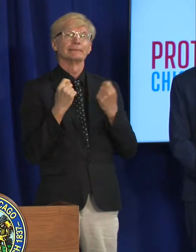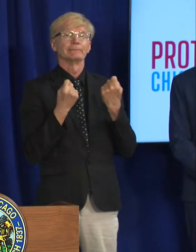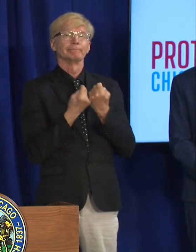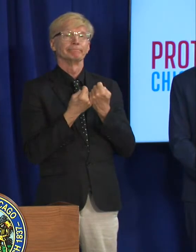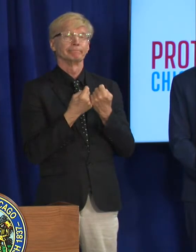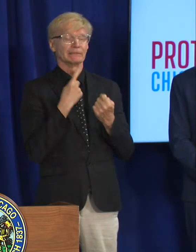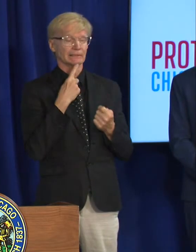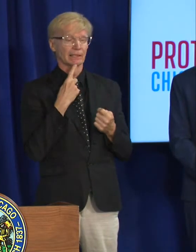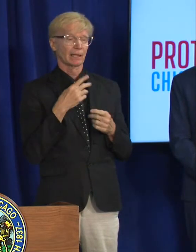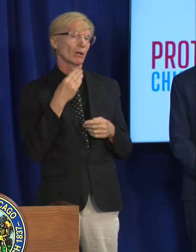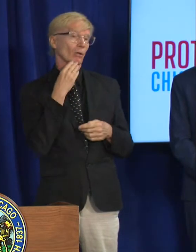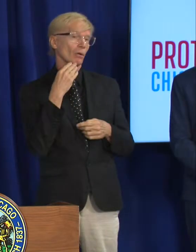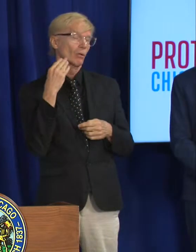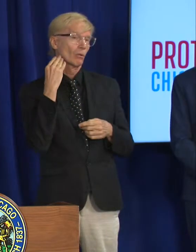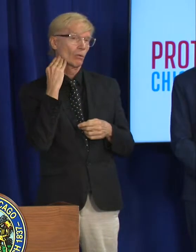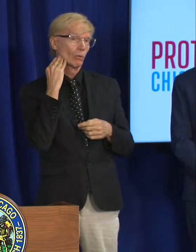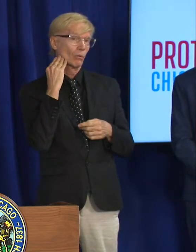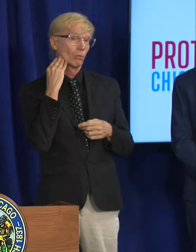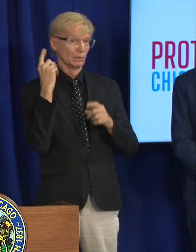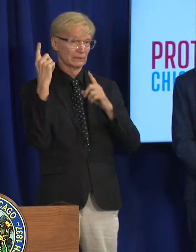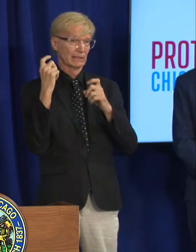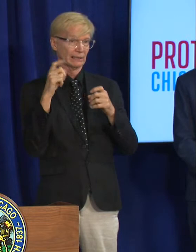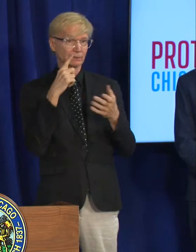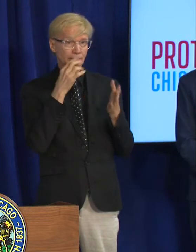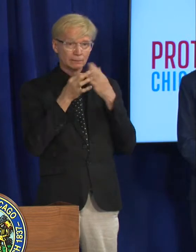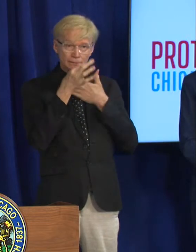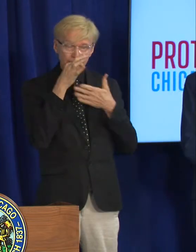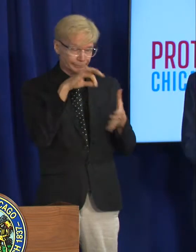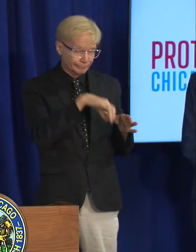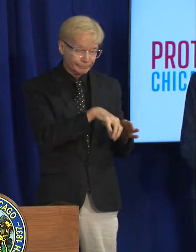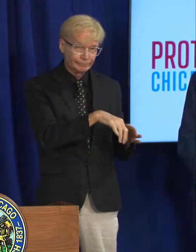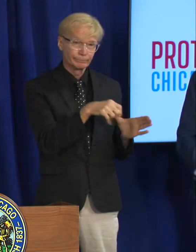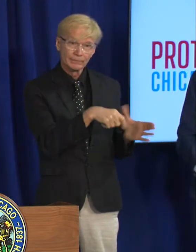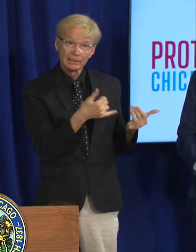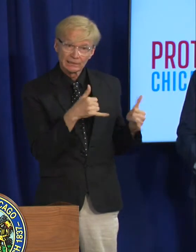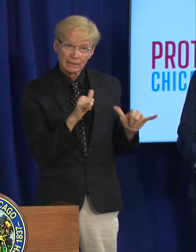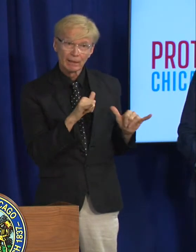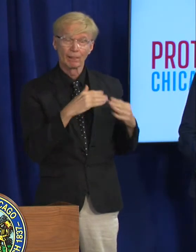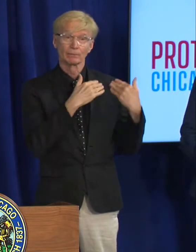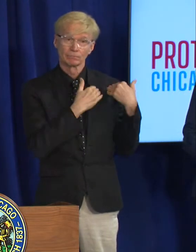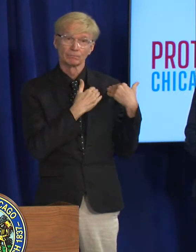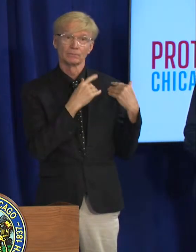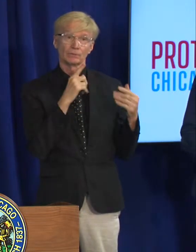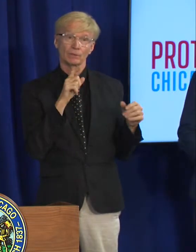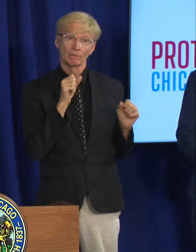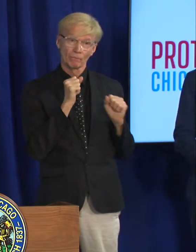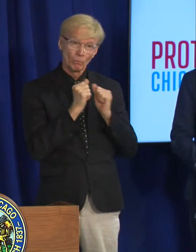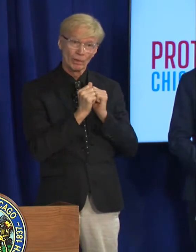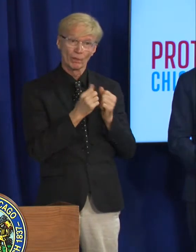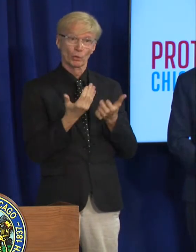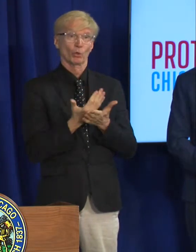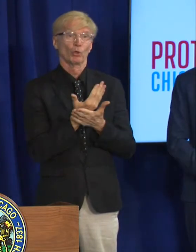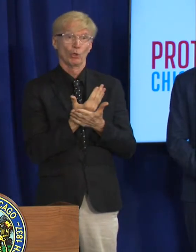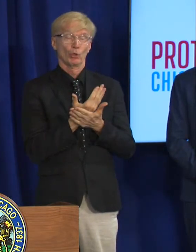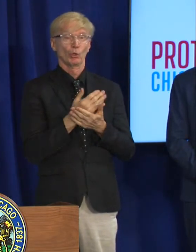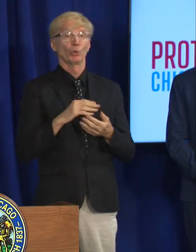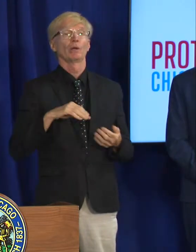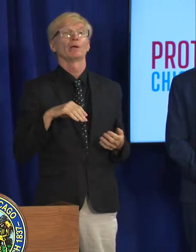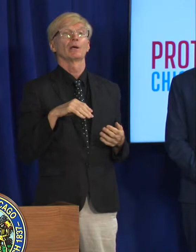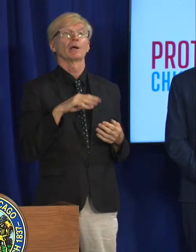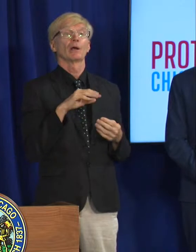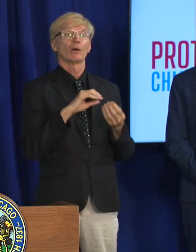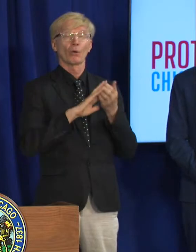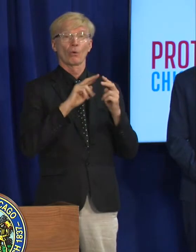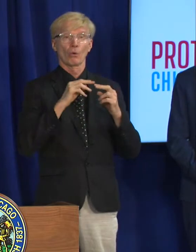if at-home tests are still reliable with the new covid variant yes so short answer is